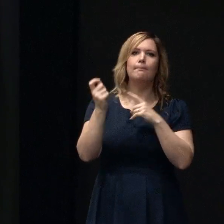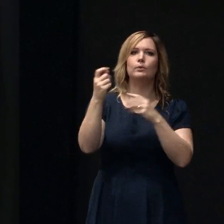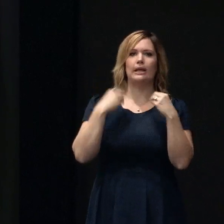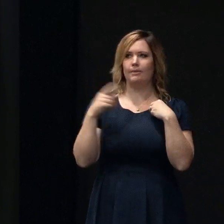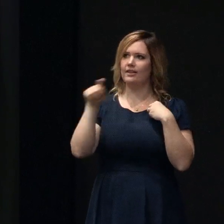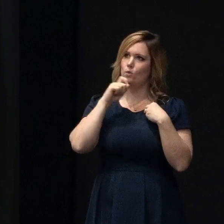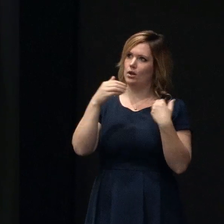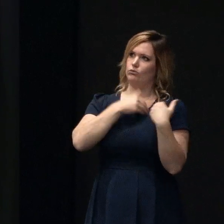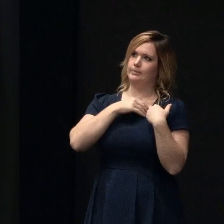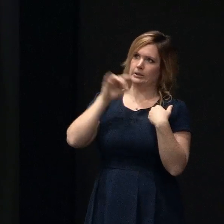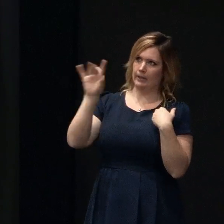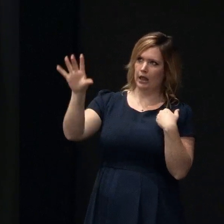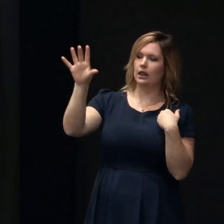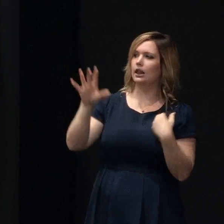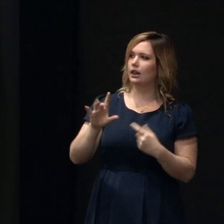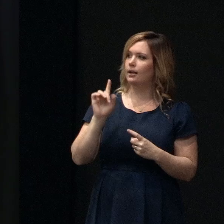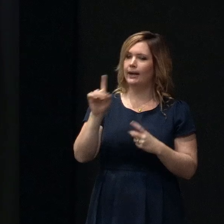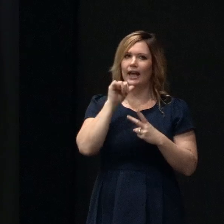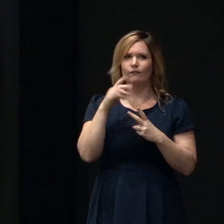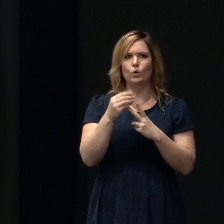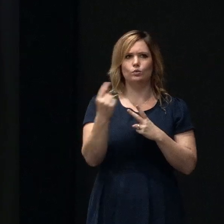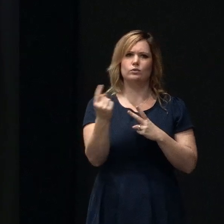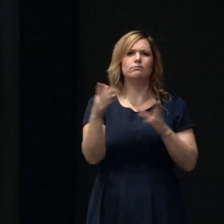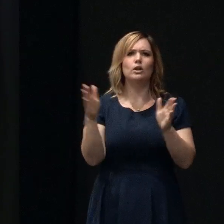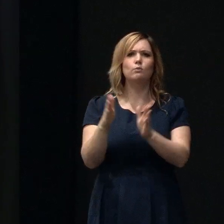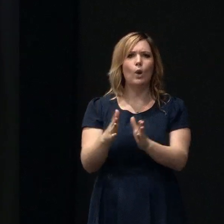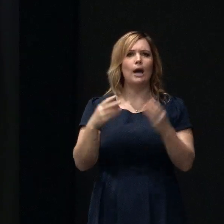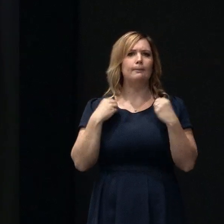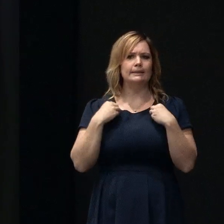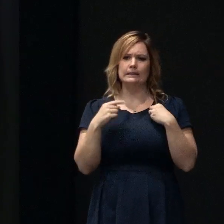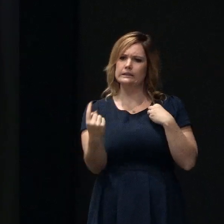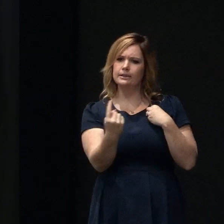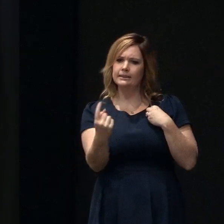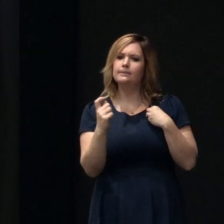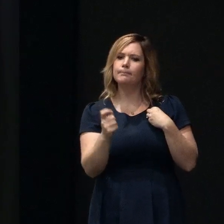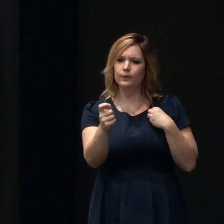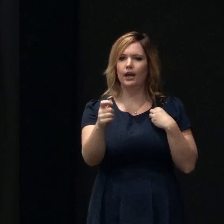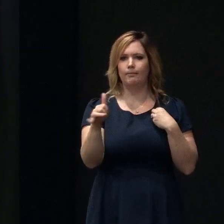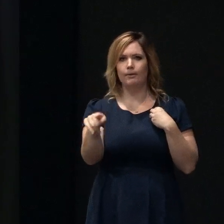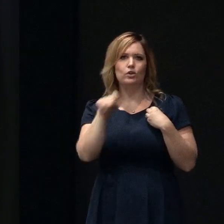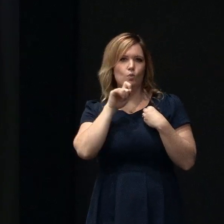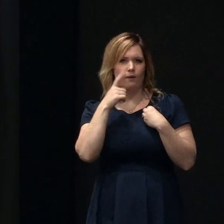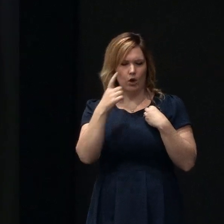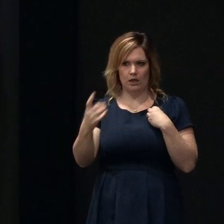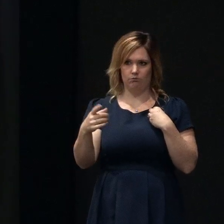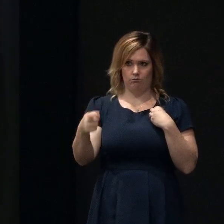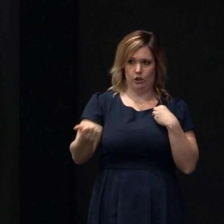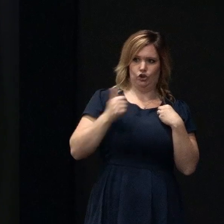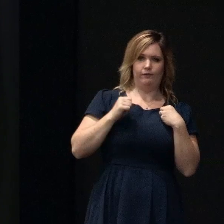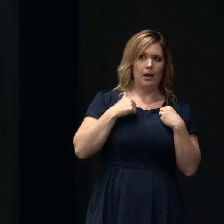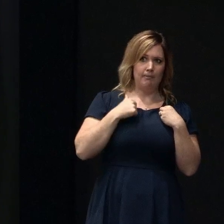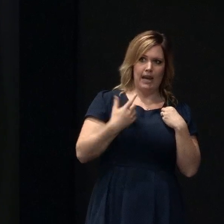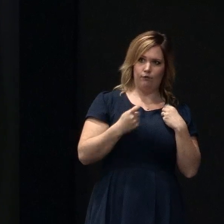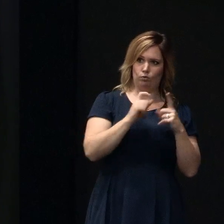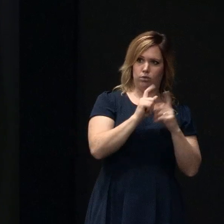for you if you're using a sole trader or someone who's an independent builder you may find that there's a lot more onus on you to project